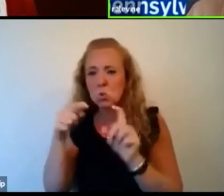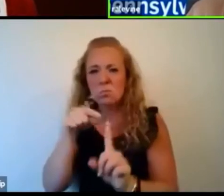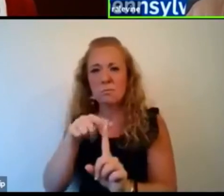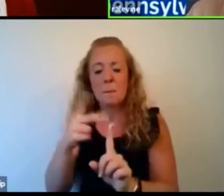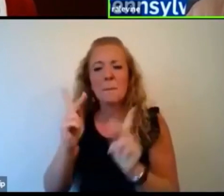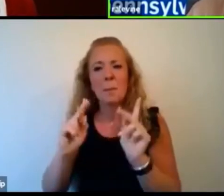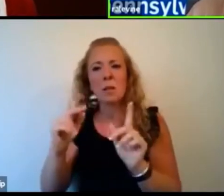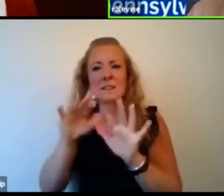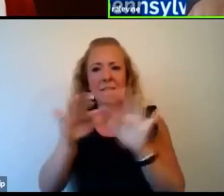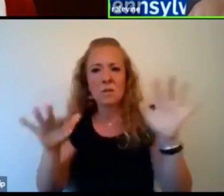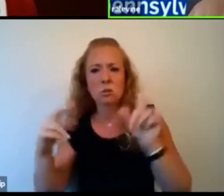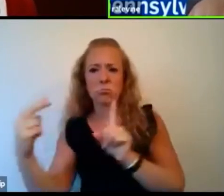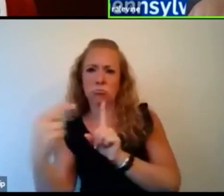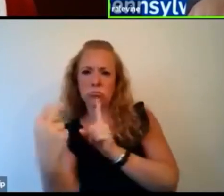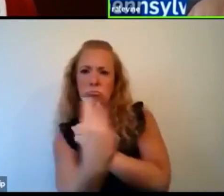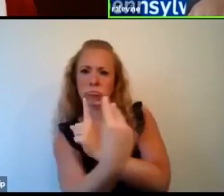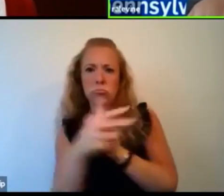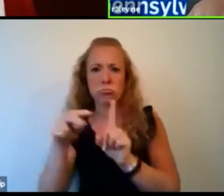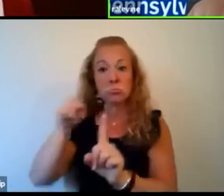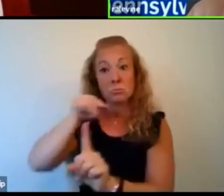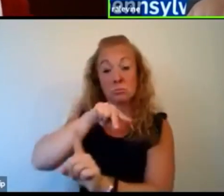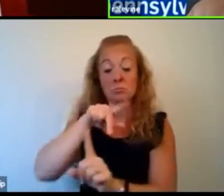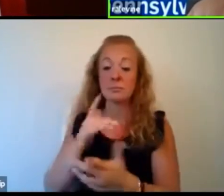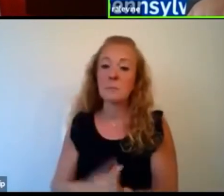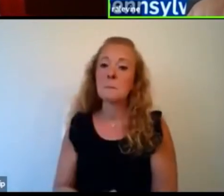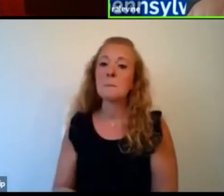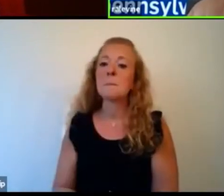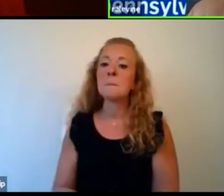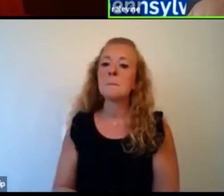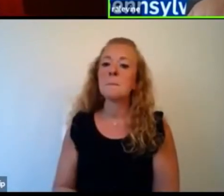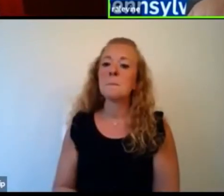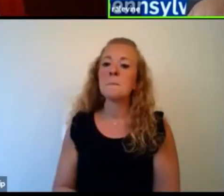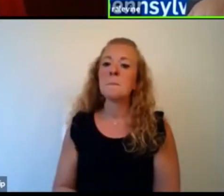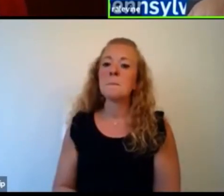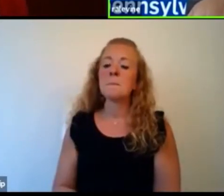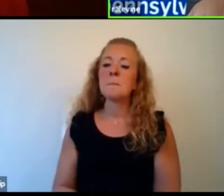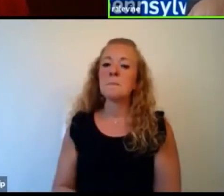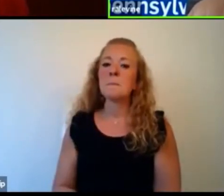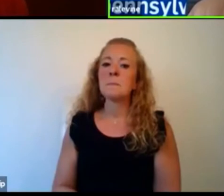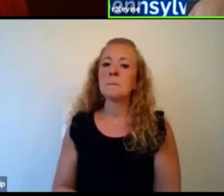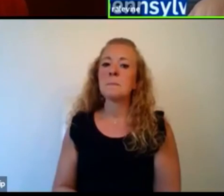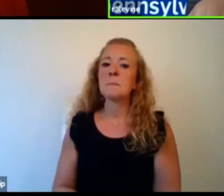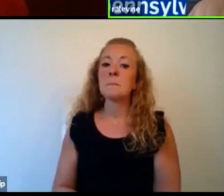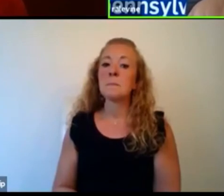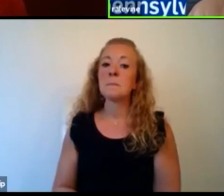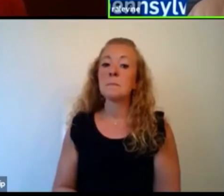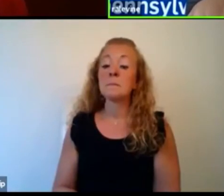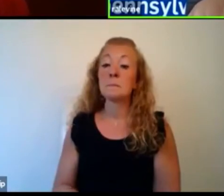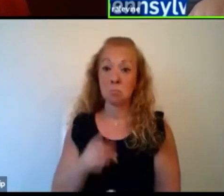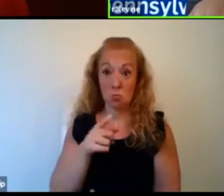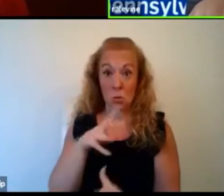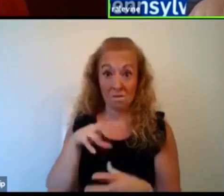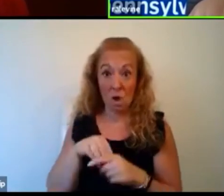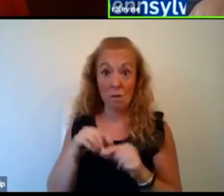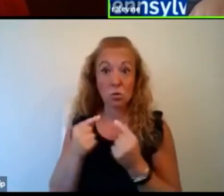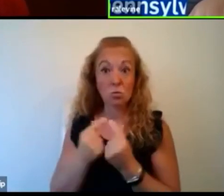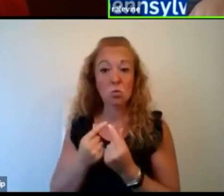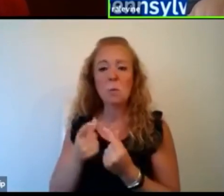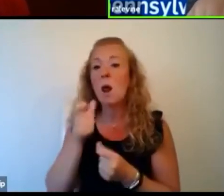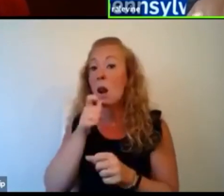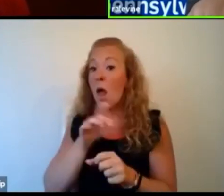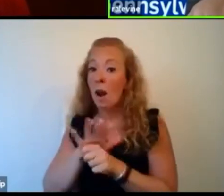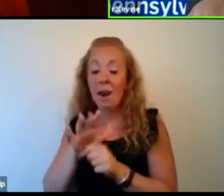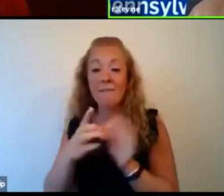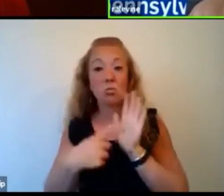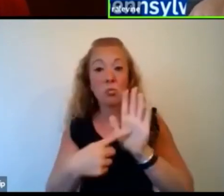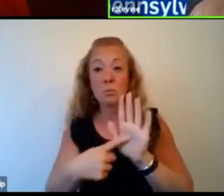where it is. I think that if, um, if you're in a group which does not have adequate representation in